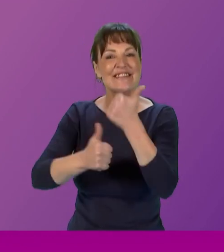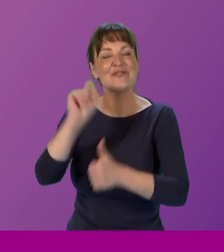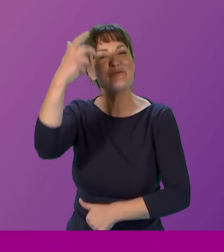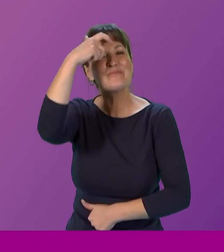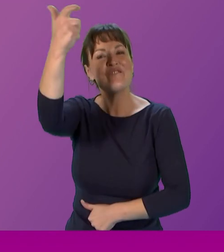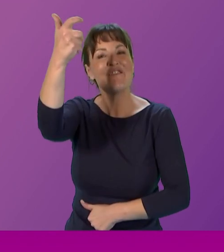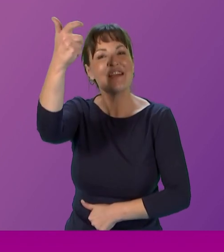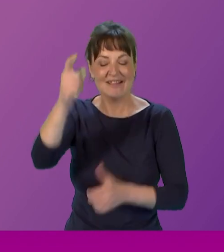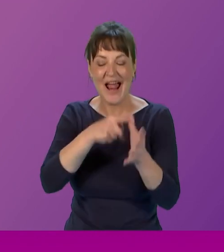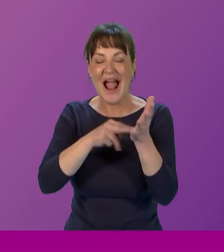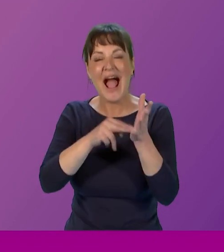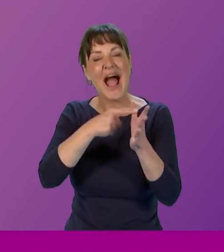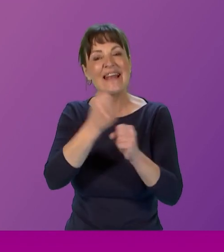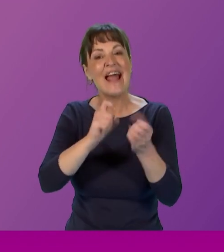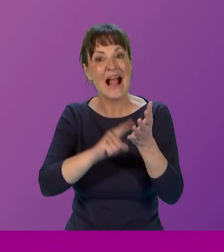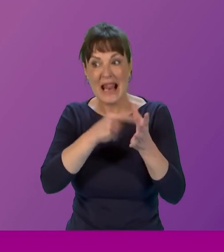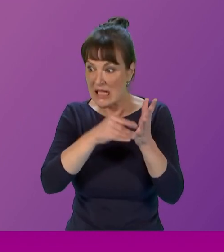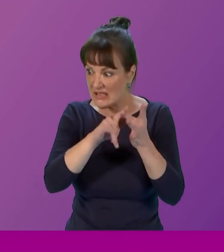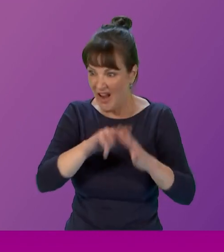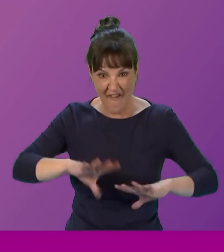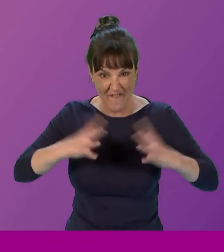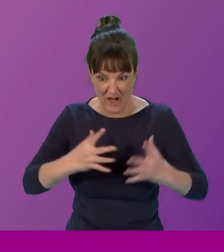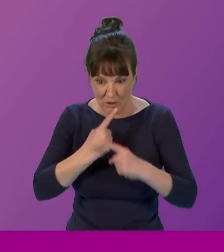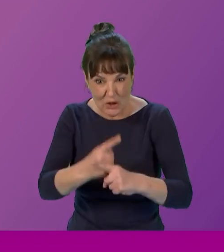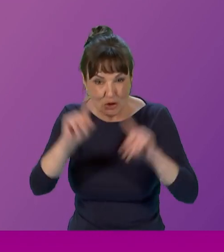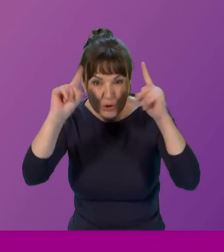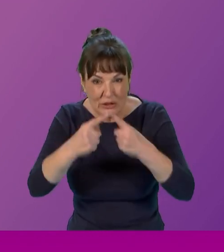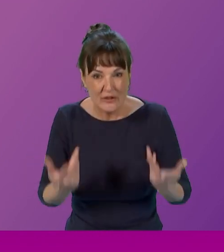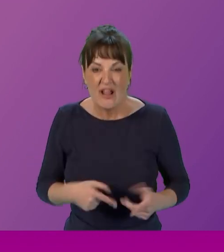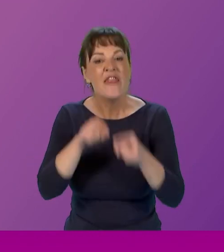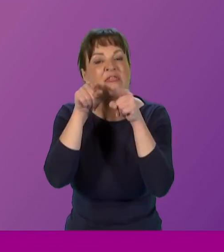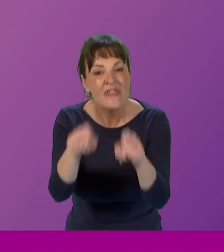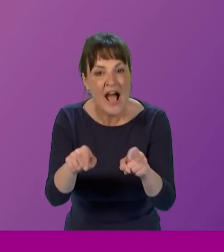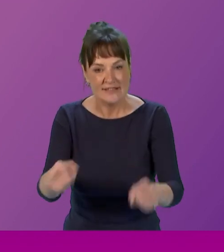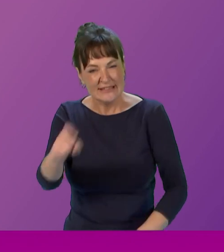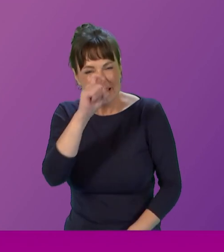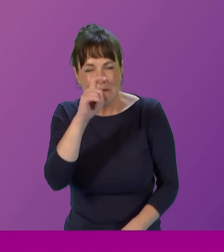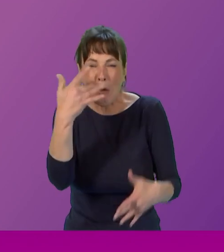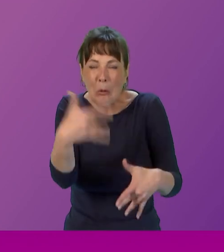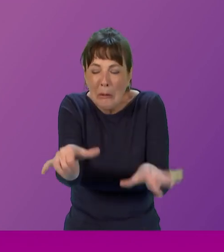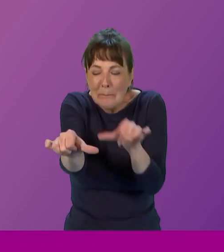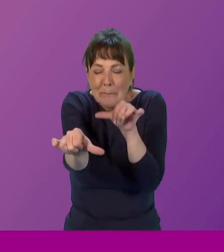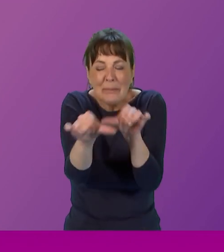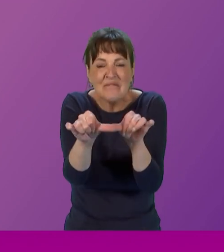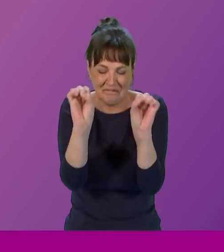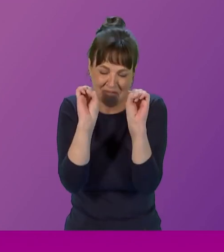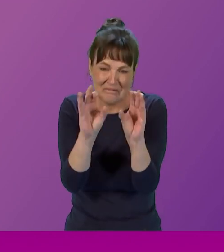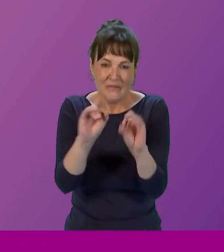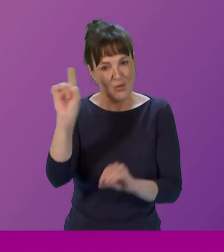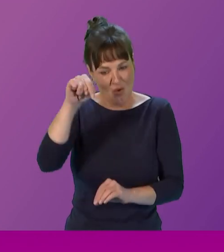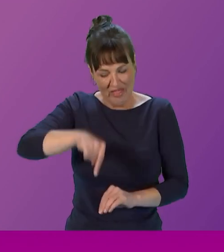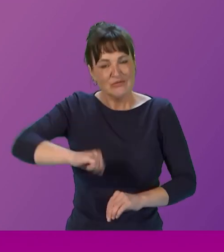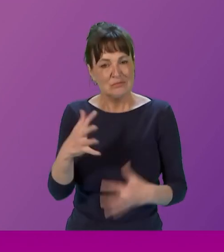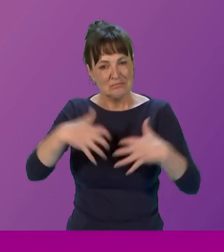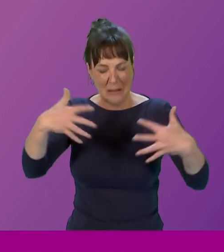Professor Anna Glazier. Free tuition fees and that, sisters, is only a smidgen of what this parliament